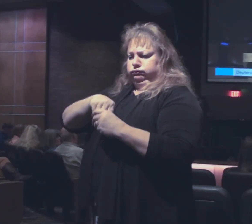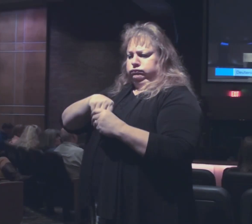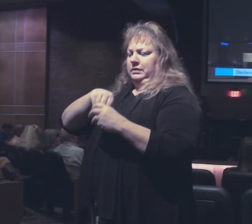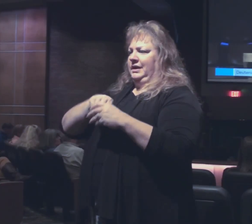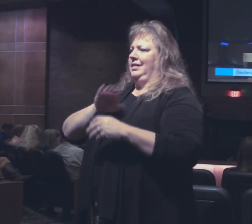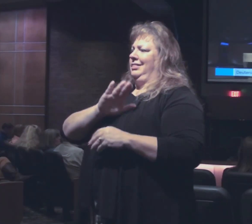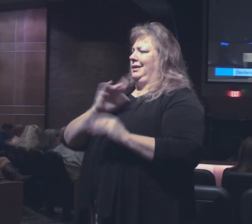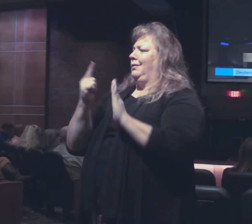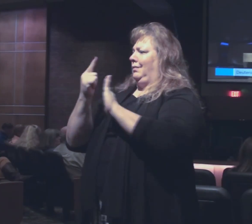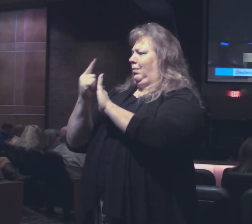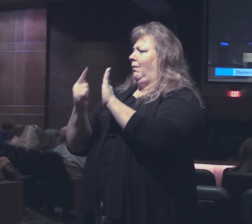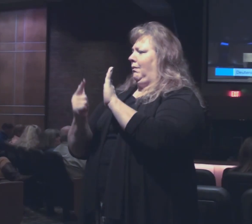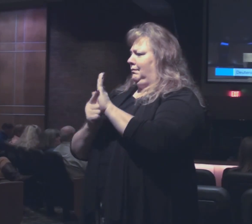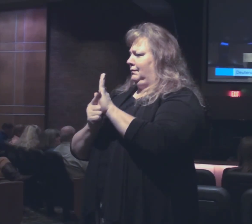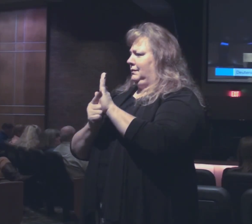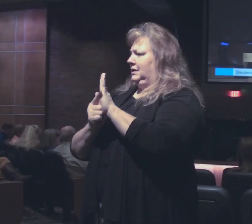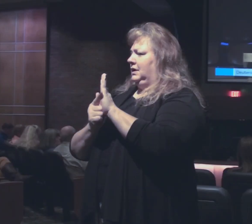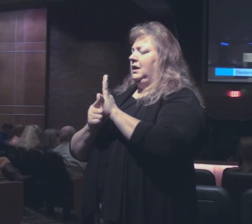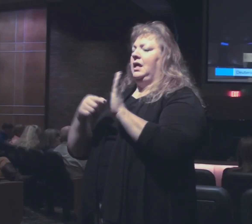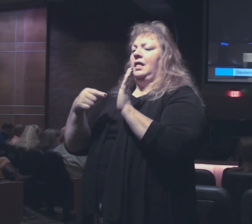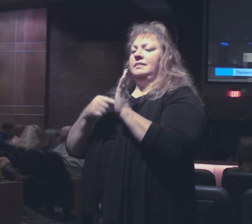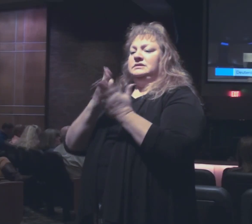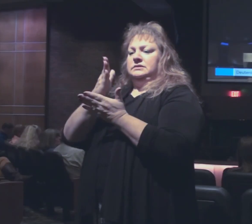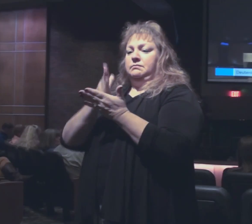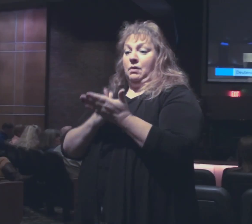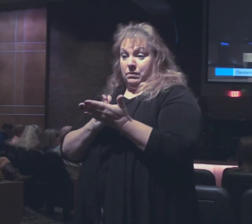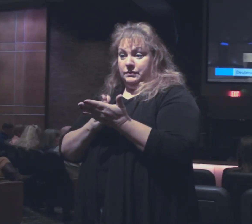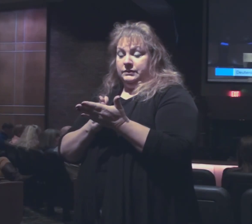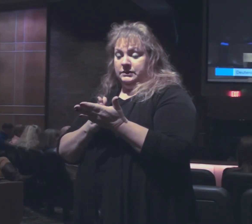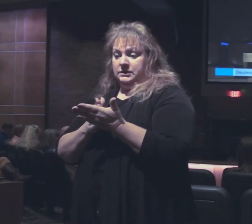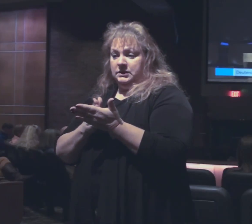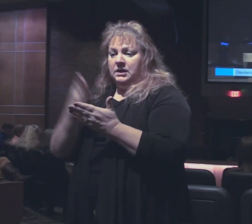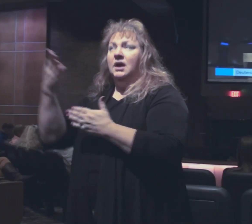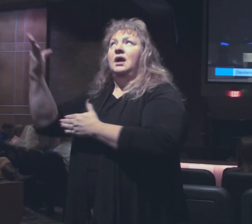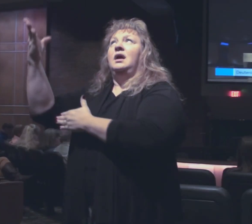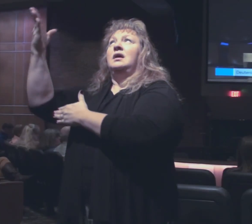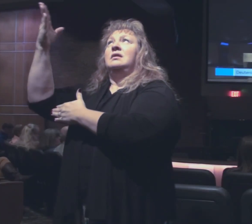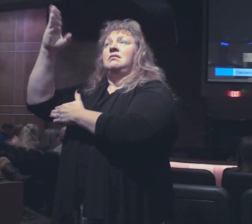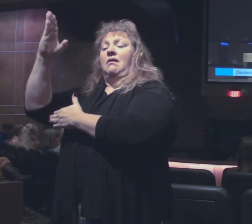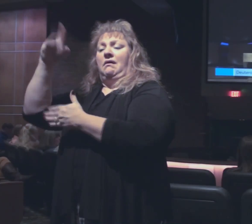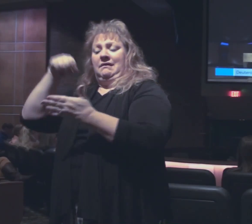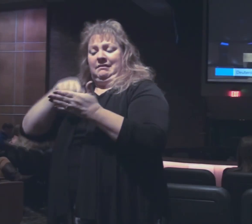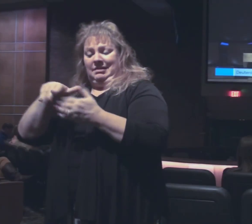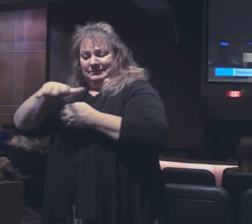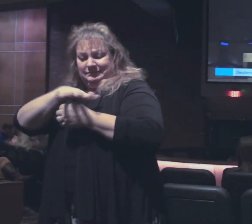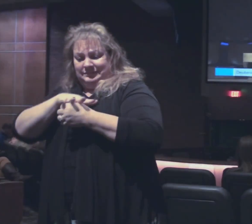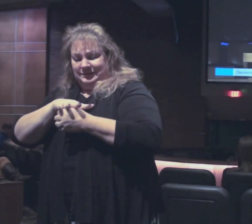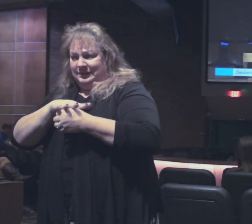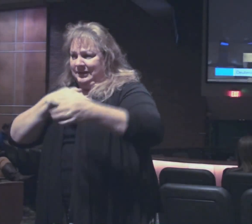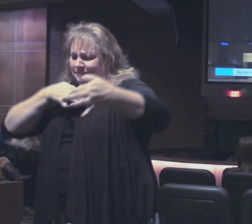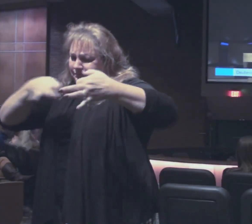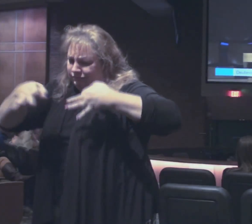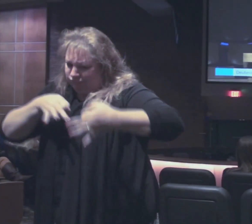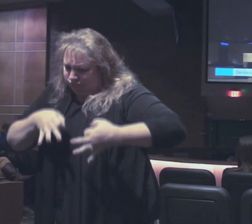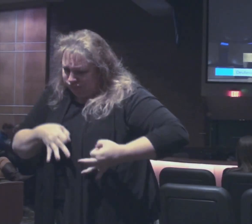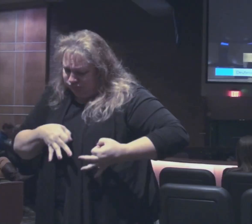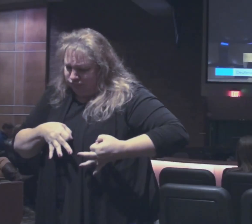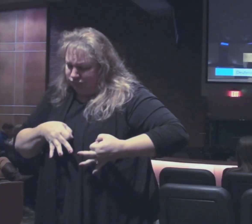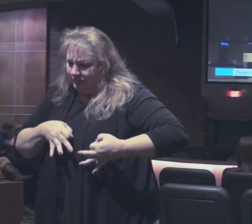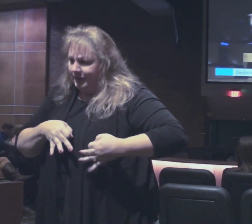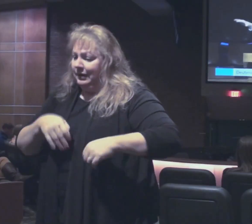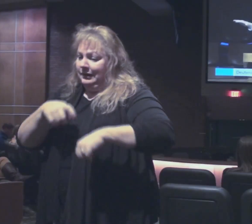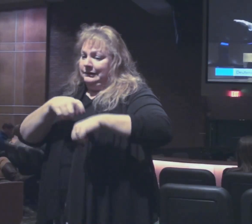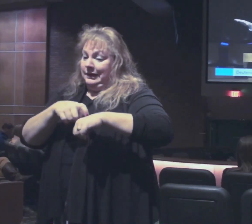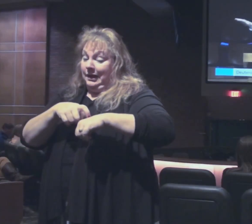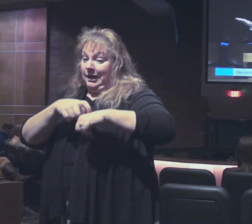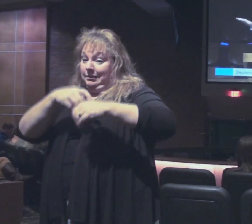law. And so this is part of that. And God in this context instructs them. They'll come a time